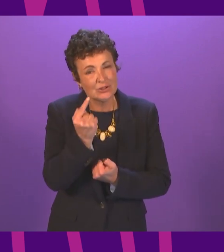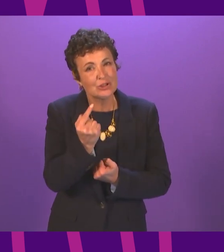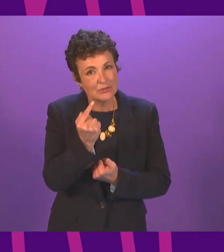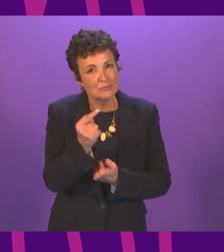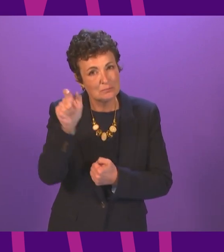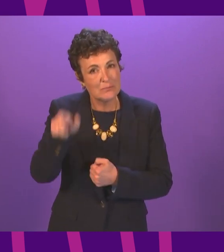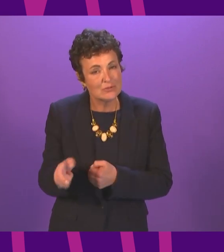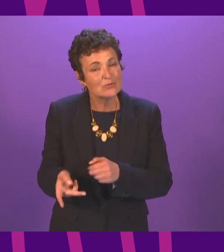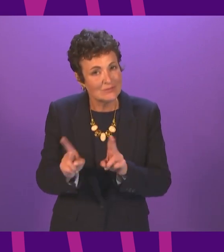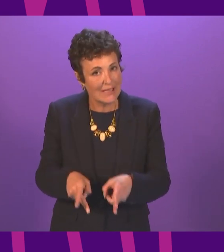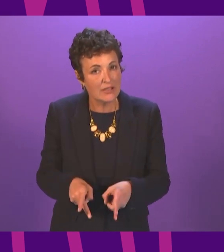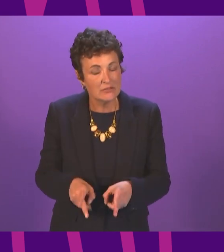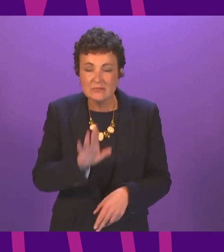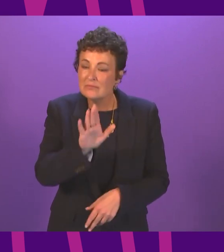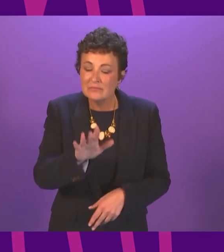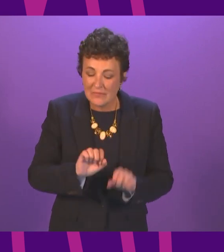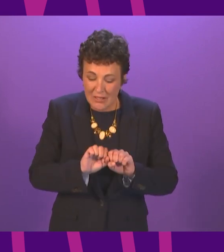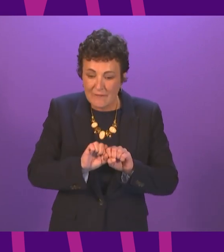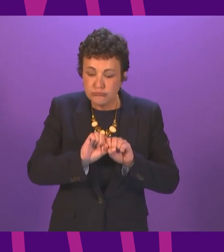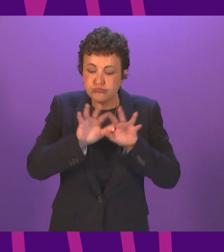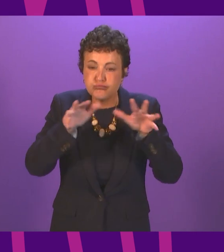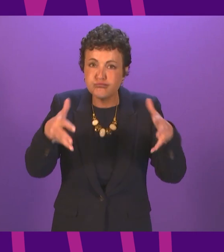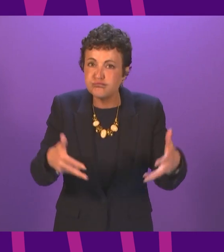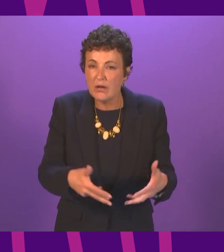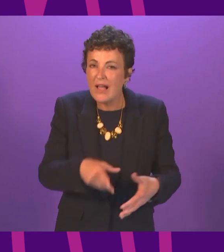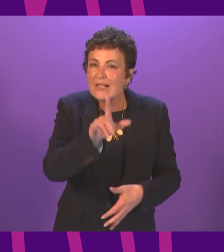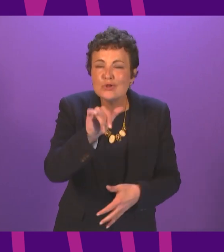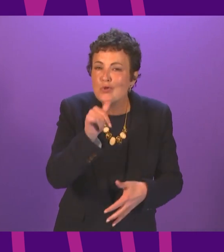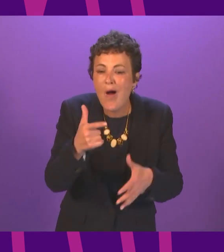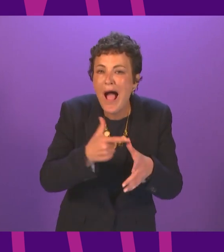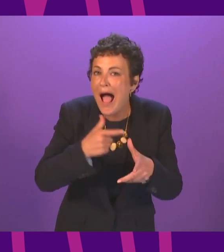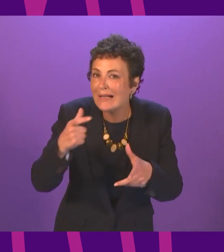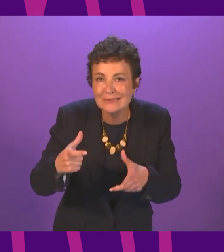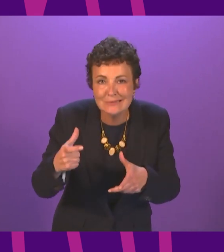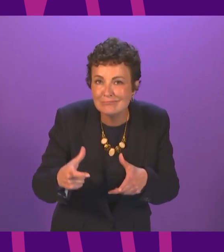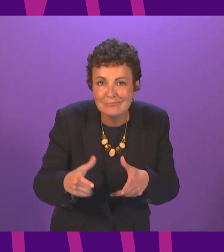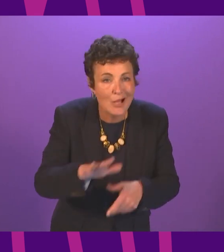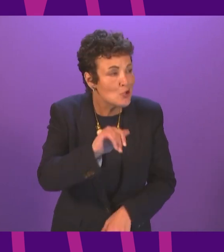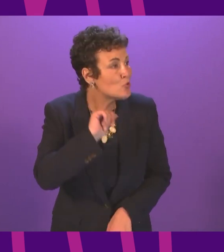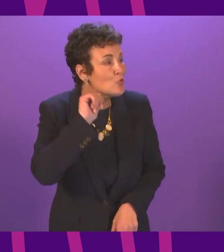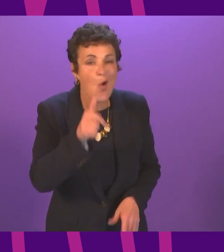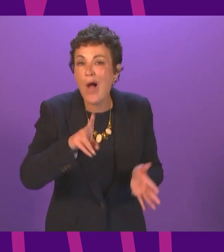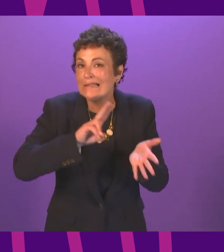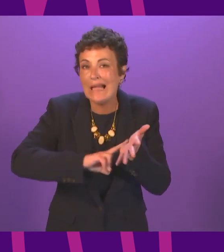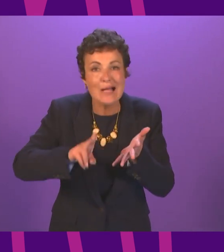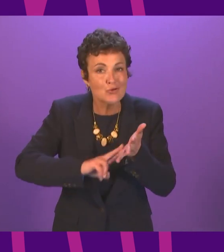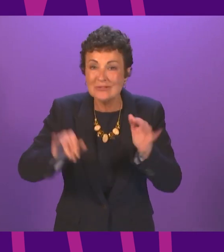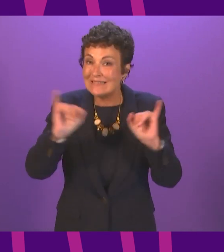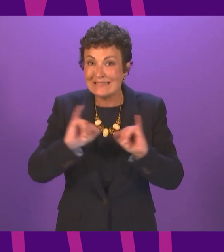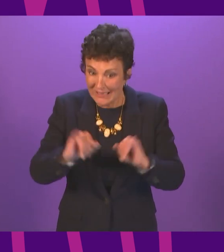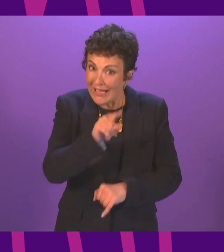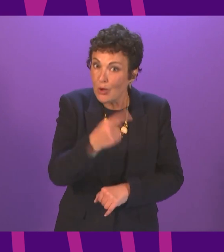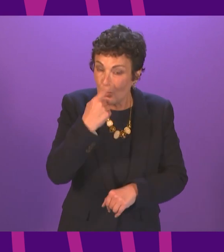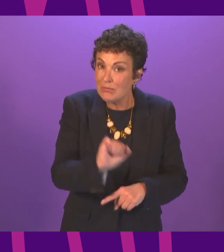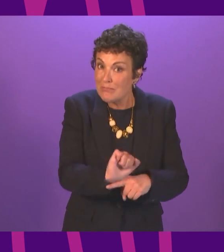but the pandemic is not some kind of accident it is not a natural disaster that could not have been prevented it is the